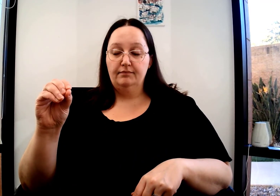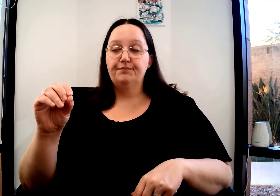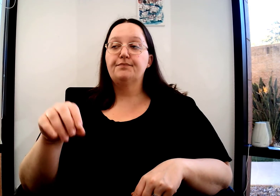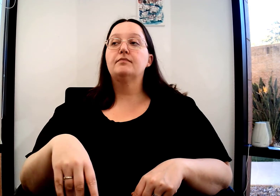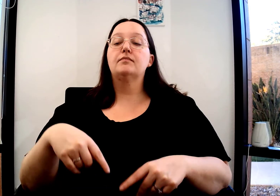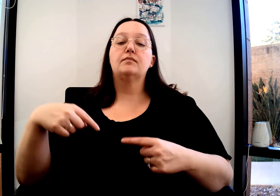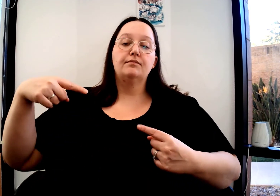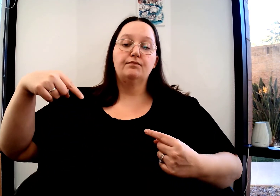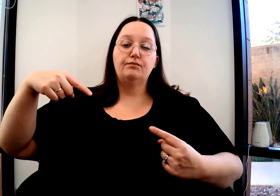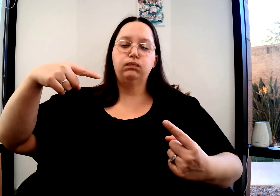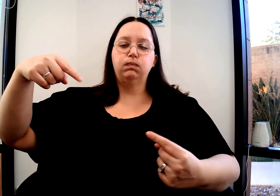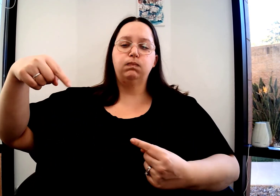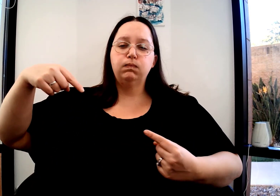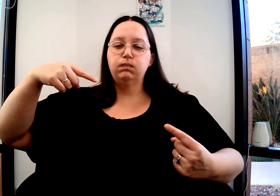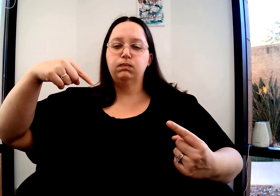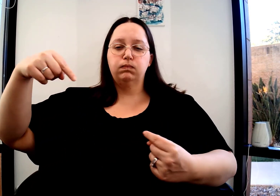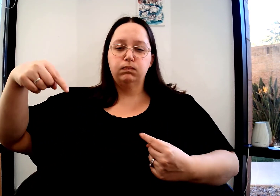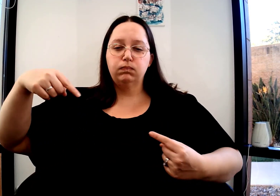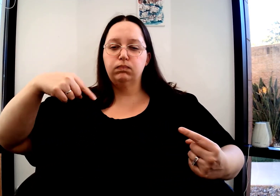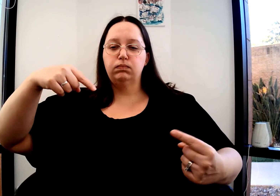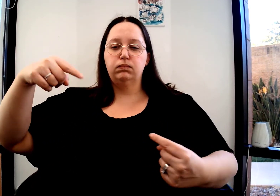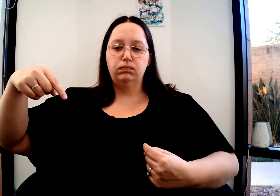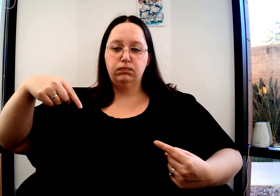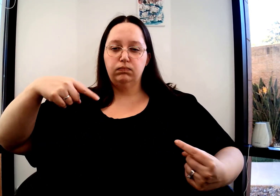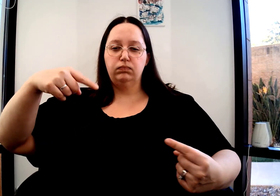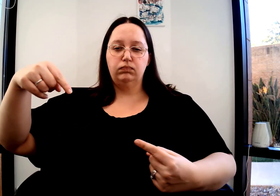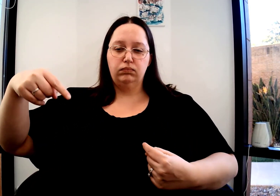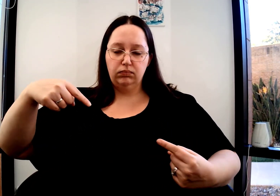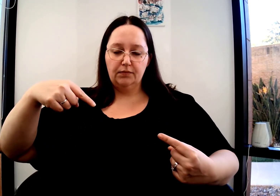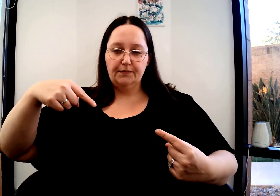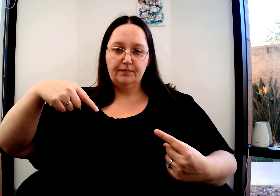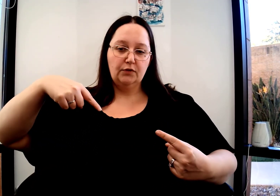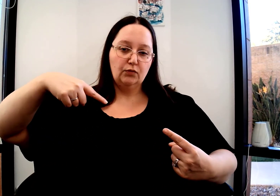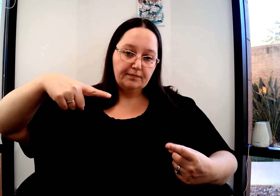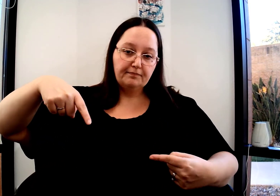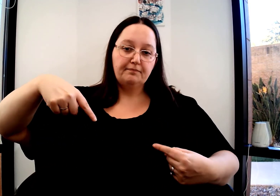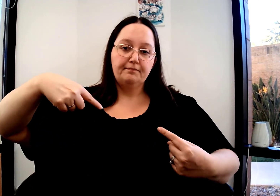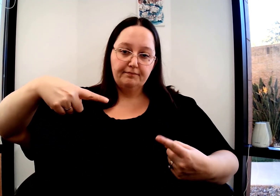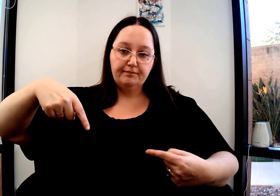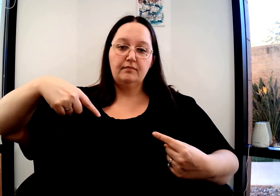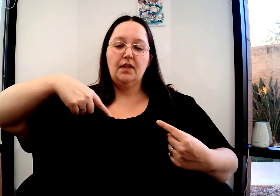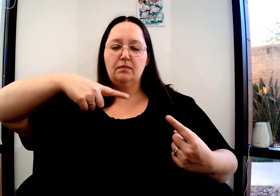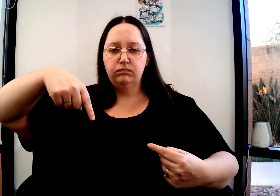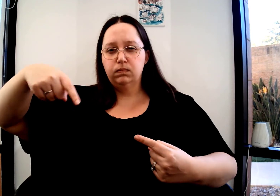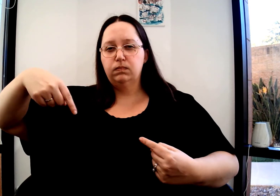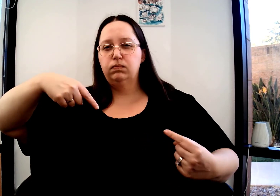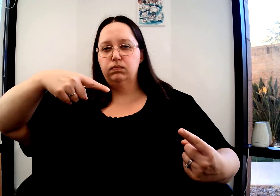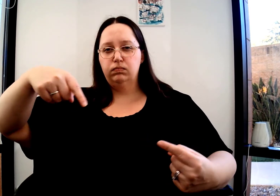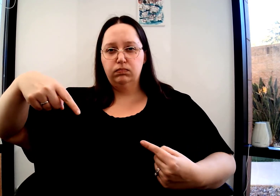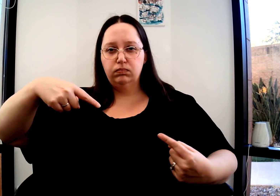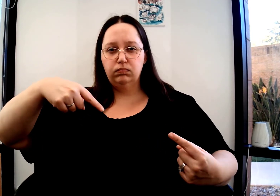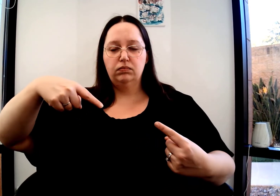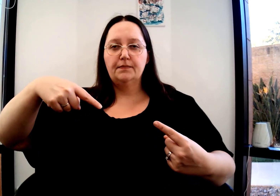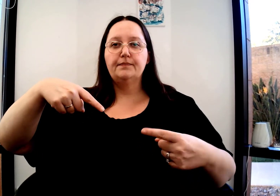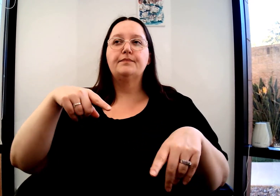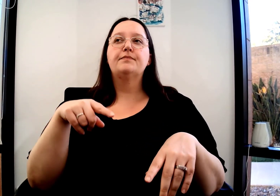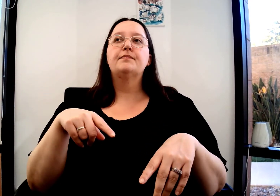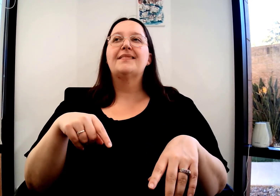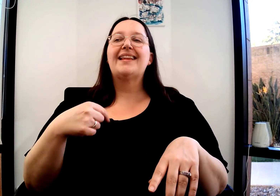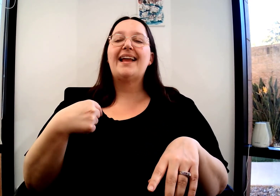The sign tornado is next. Two indexes. Puff your cheeks, please. You're circling around when